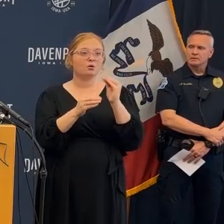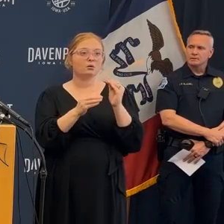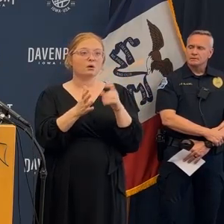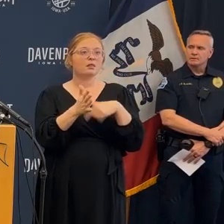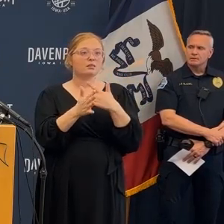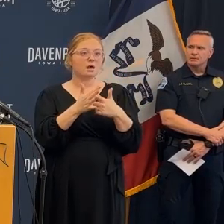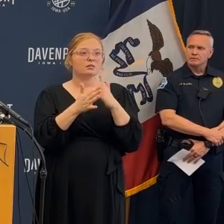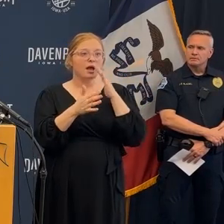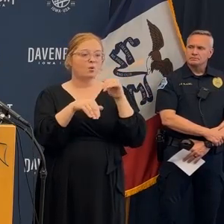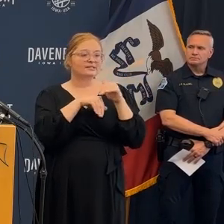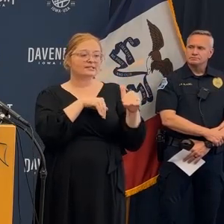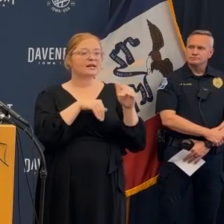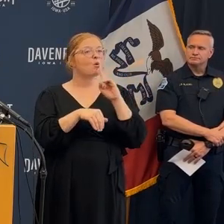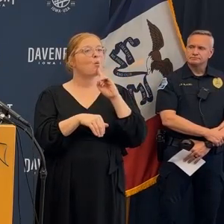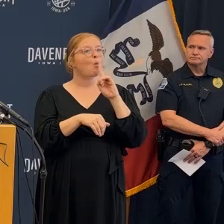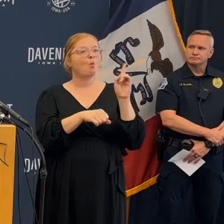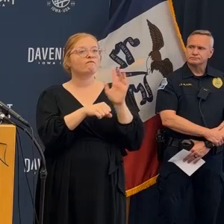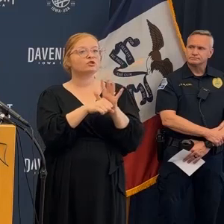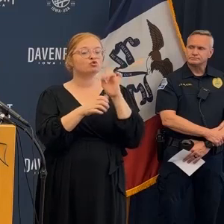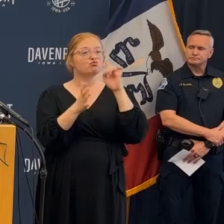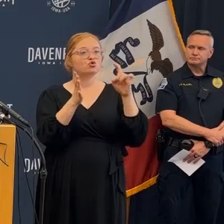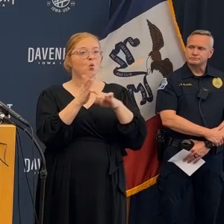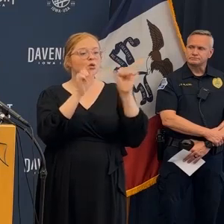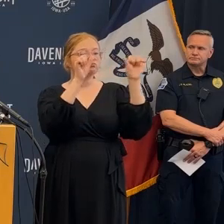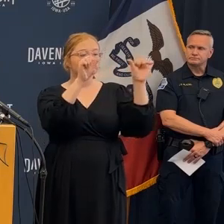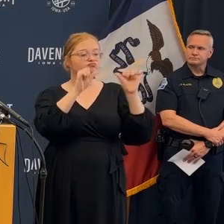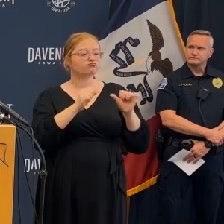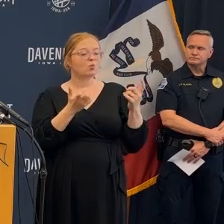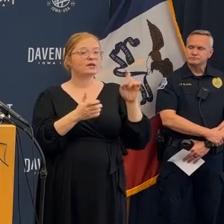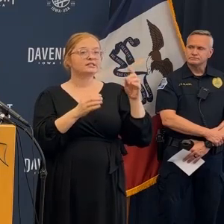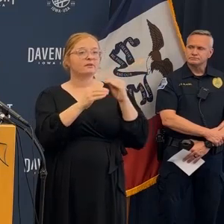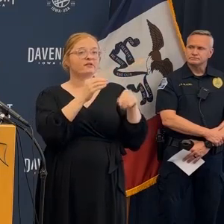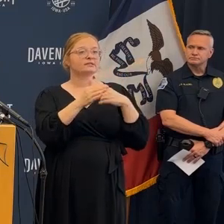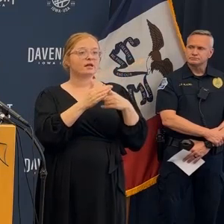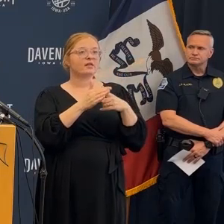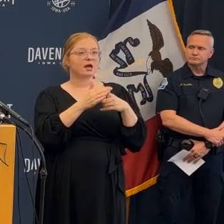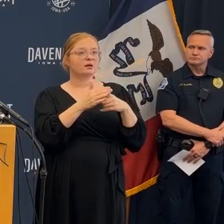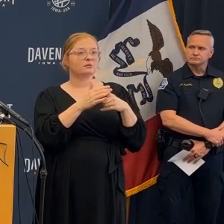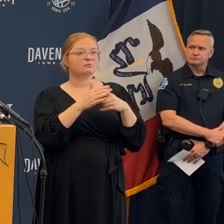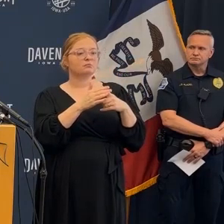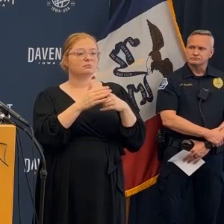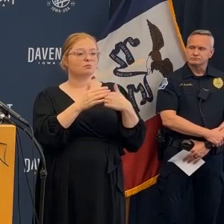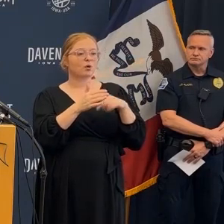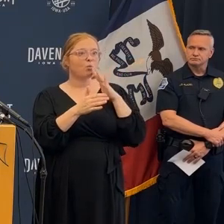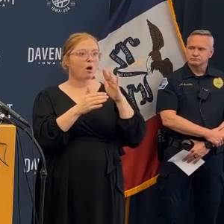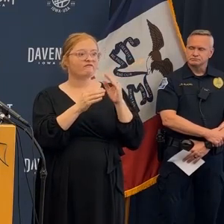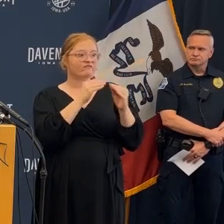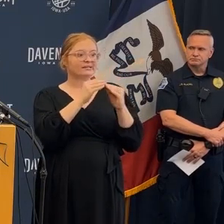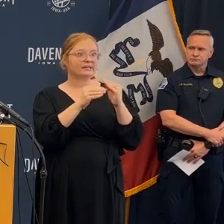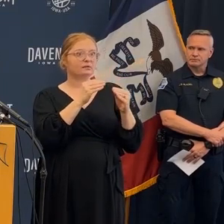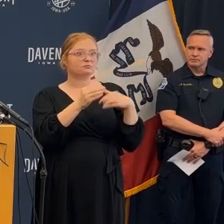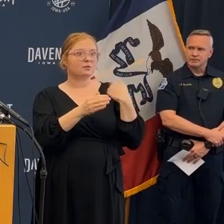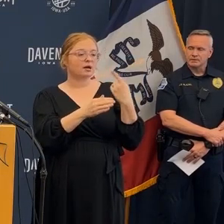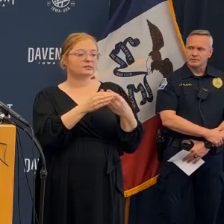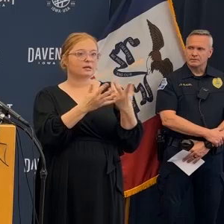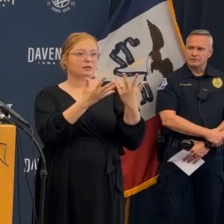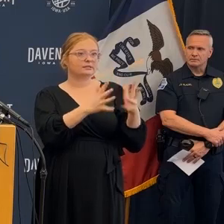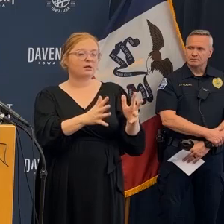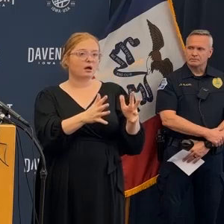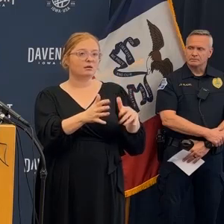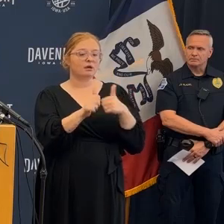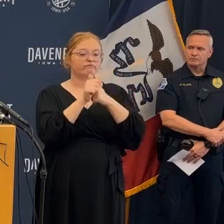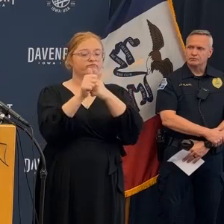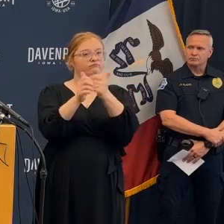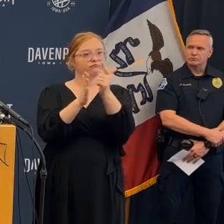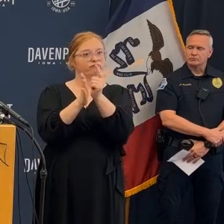the city of davenport our rental inspection program so any resident complaint would be investigated by a rental